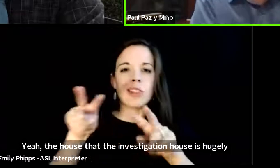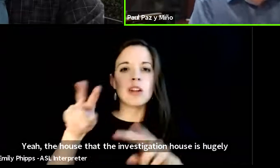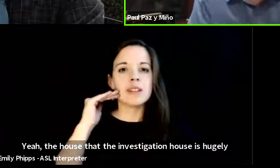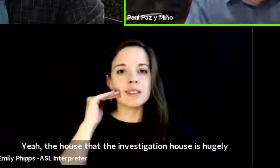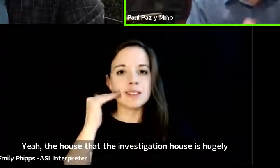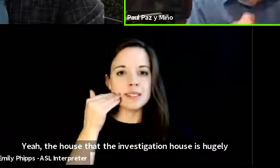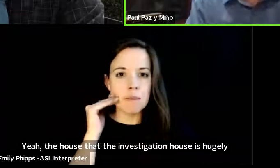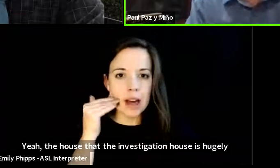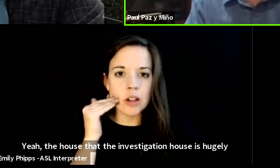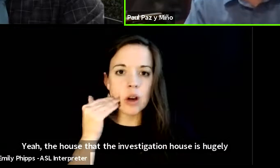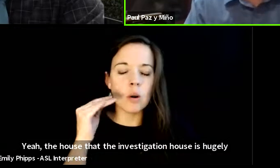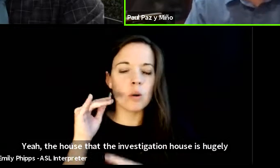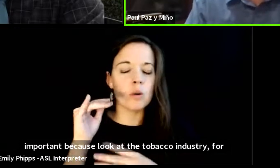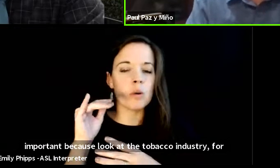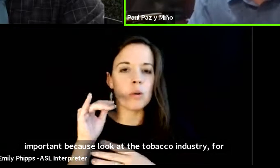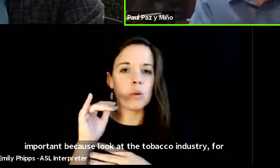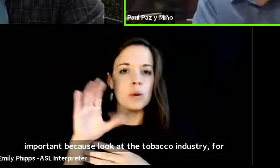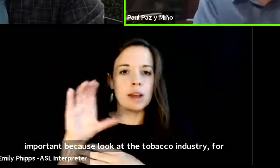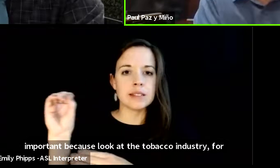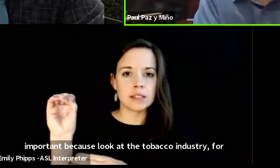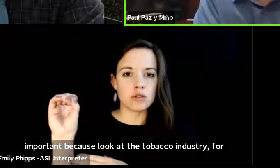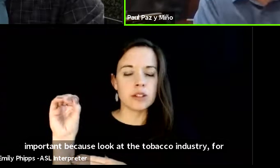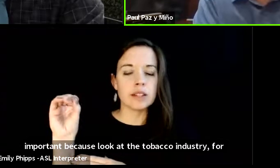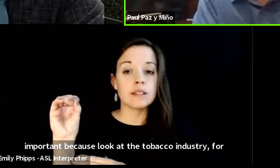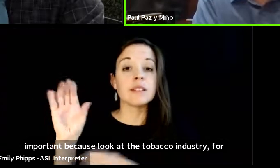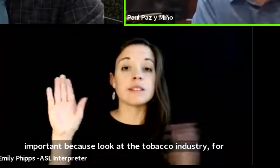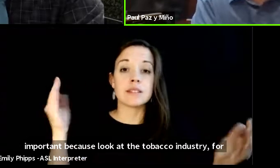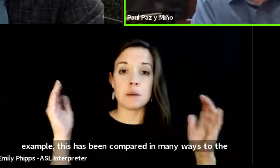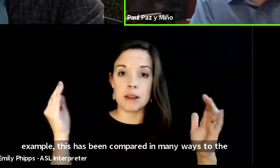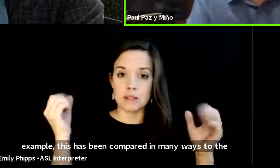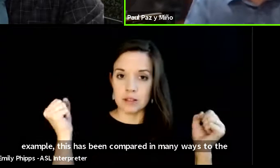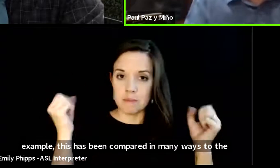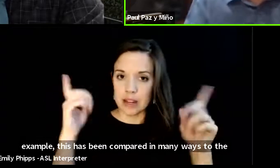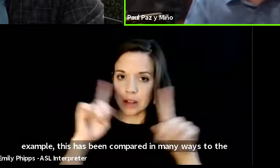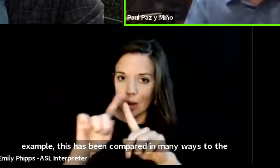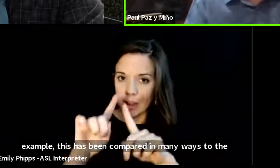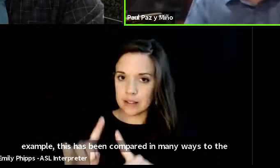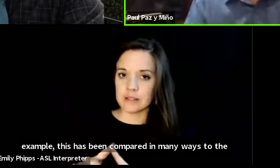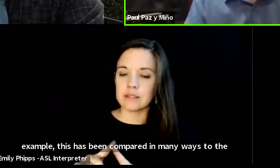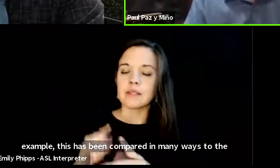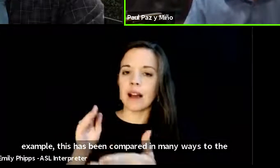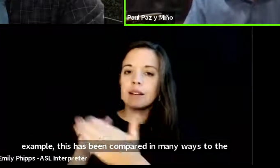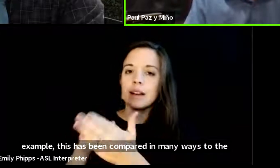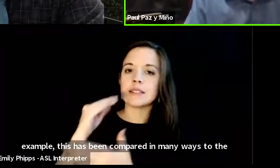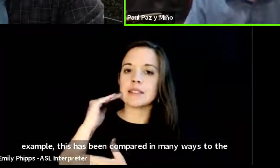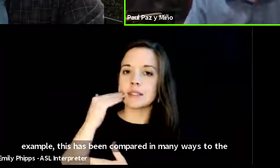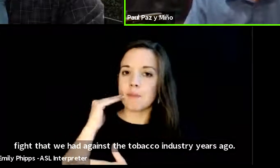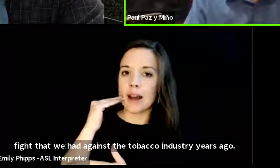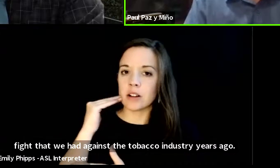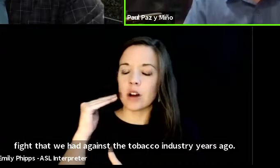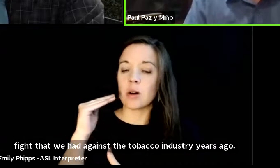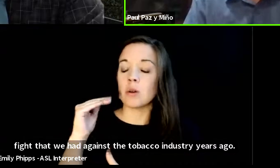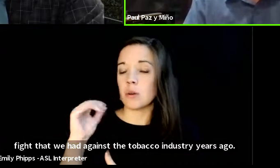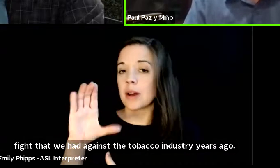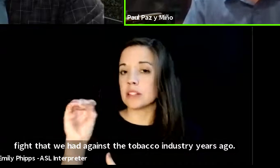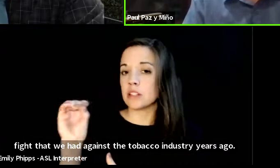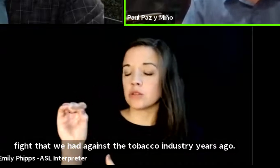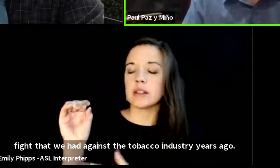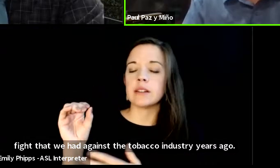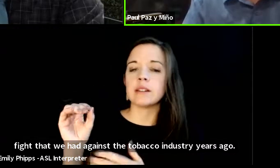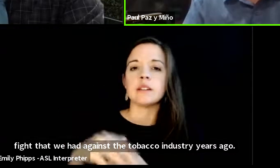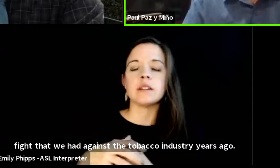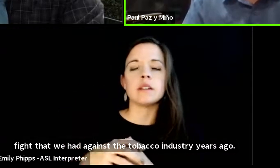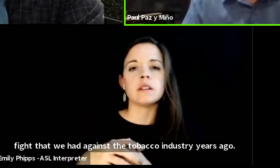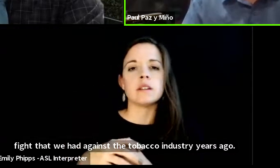for example this has been compared in many ways to the fight that we had against the tobacco industry years ago the the suits that have been